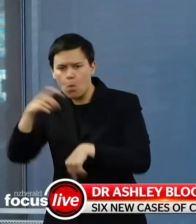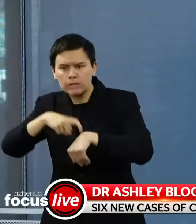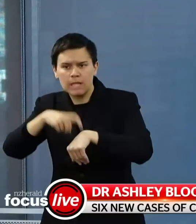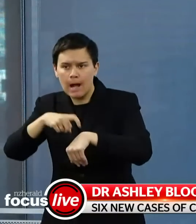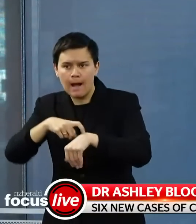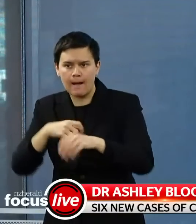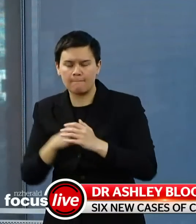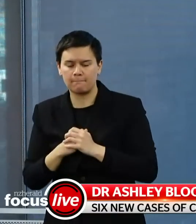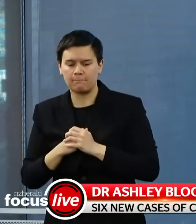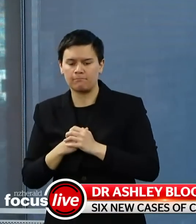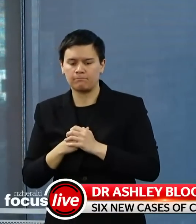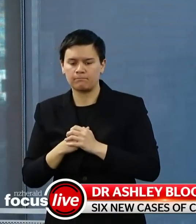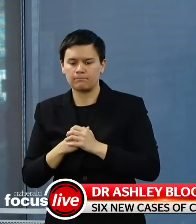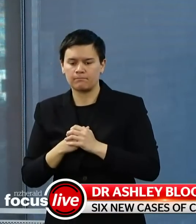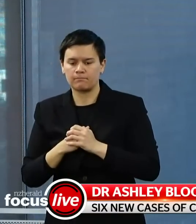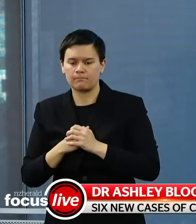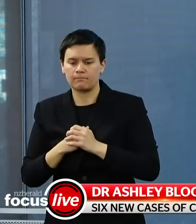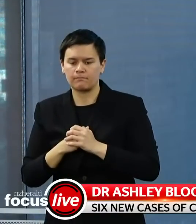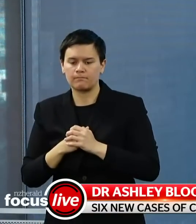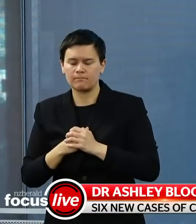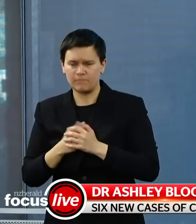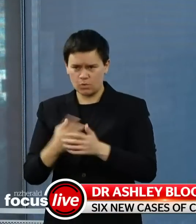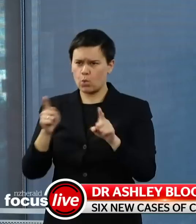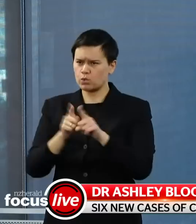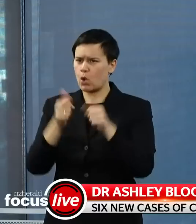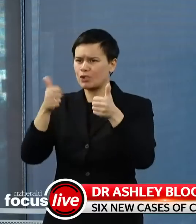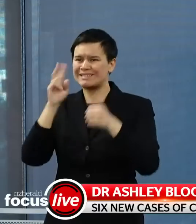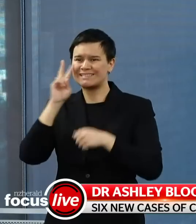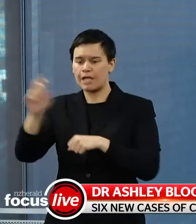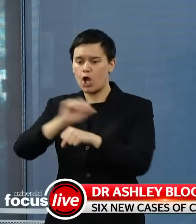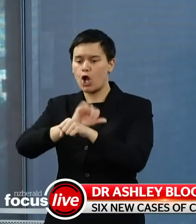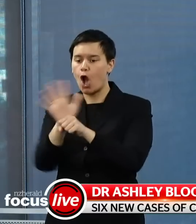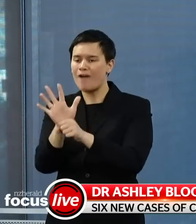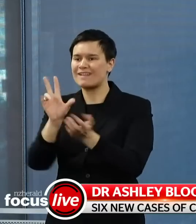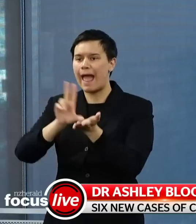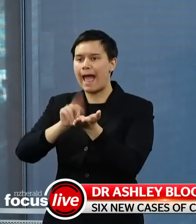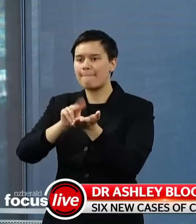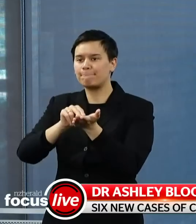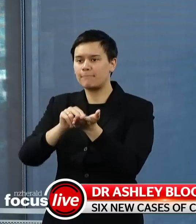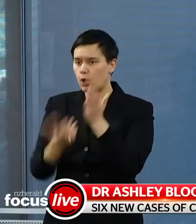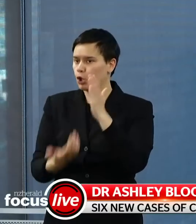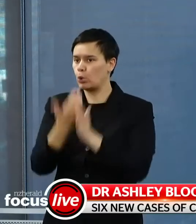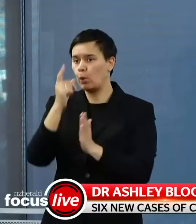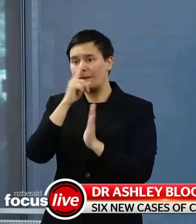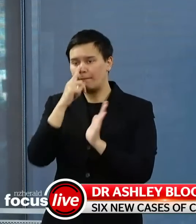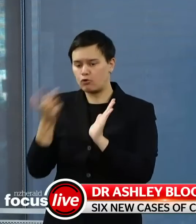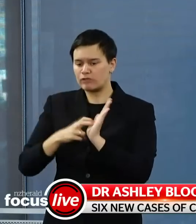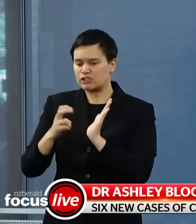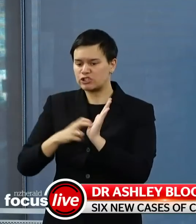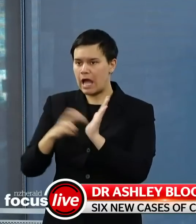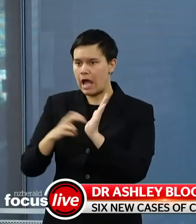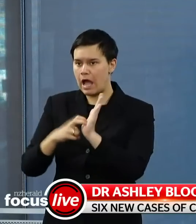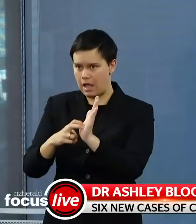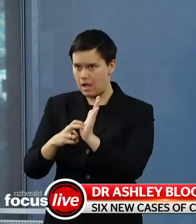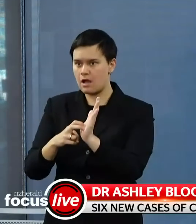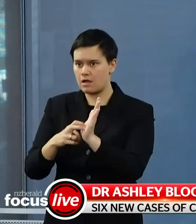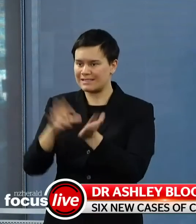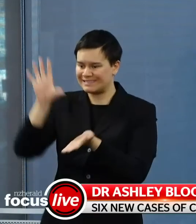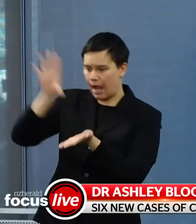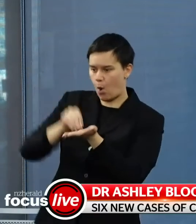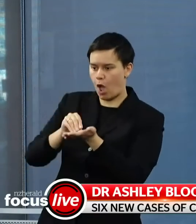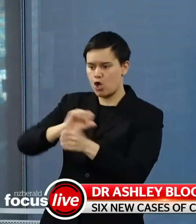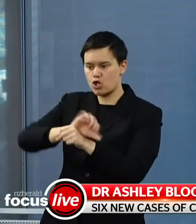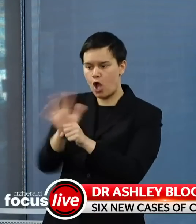the number of people registering with and using the NZ COVID Tracer app continues to increase and that many people are recording their